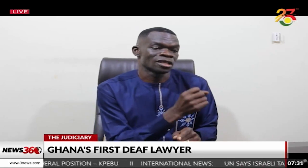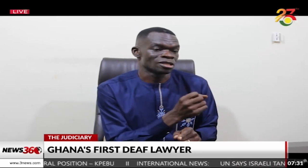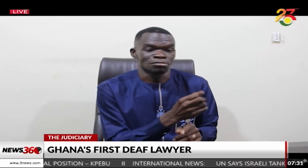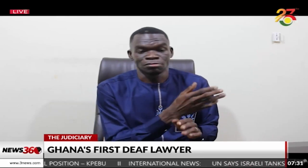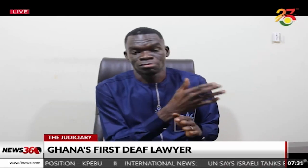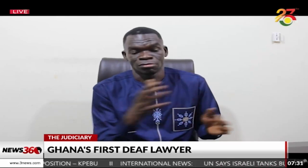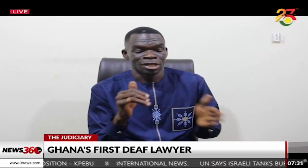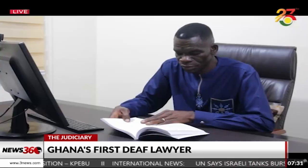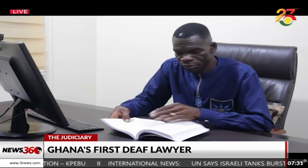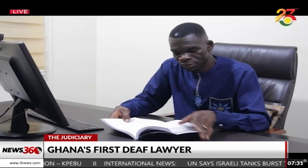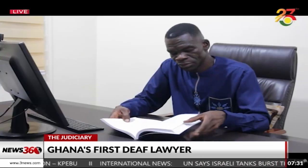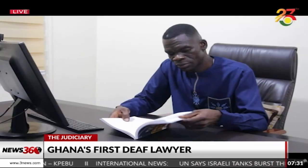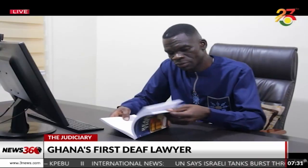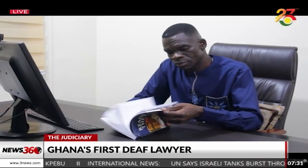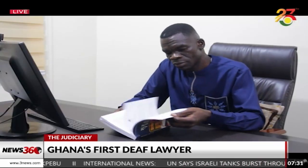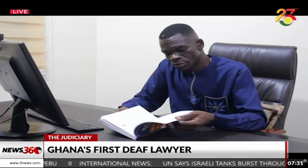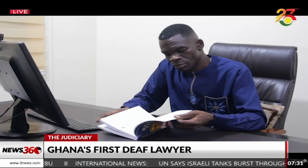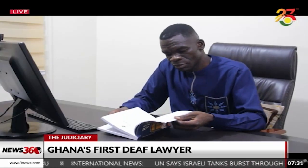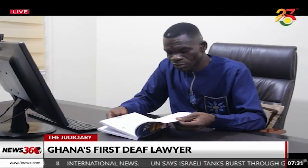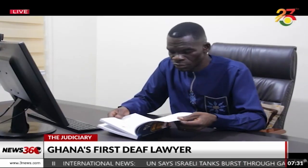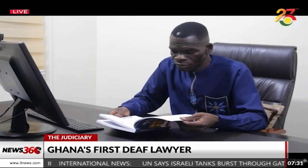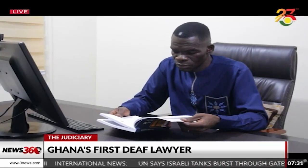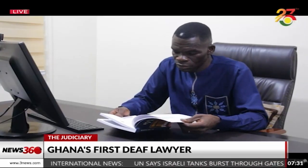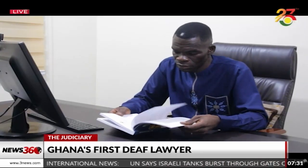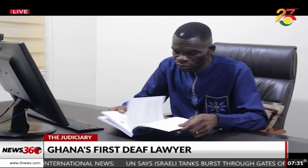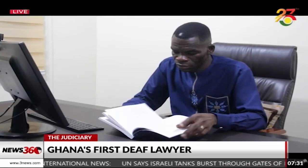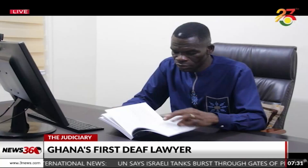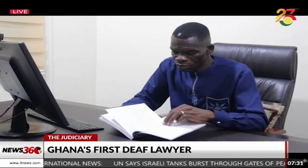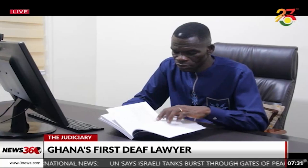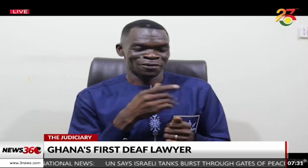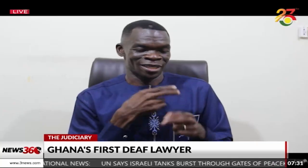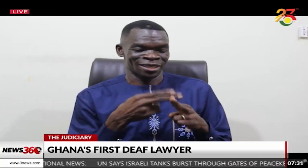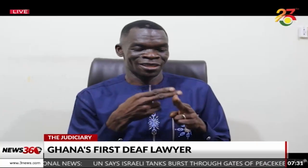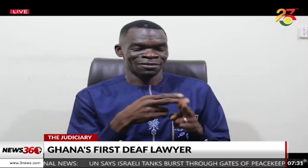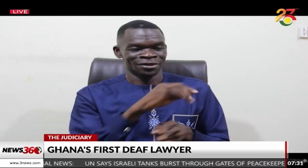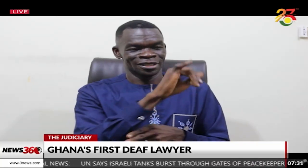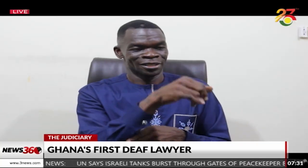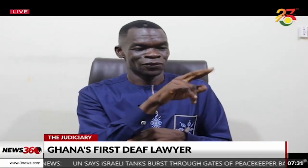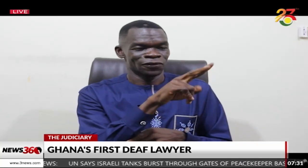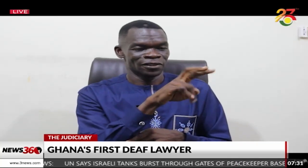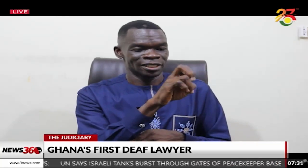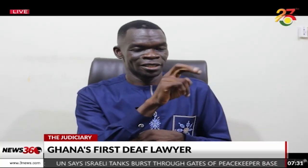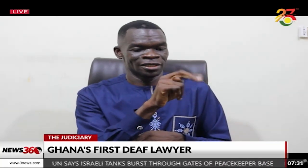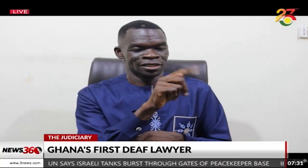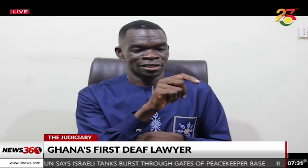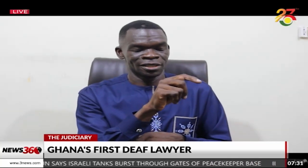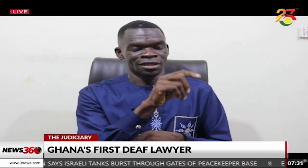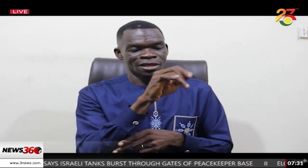from high school. He tells me Juventus was not his birth name. Honestly, my name is J-U-V-N-T